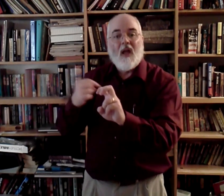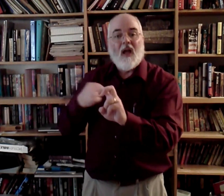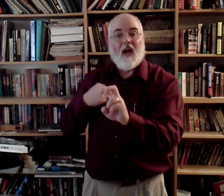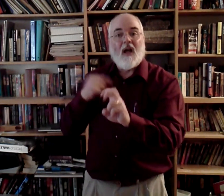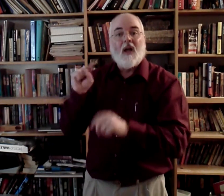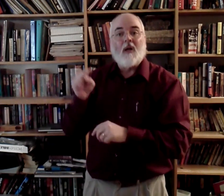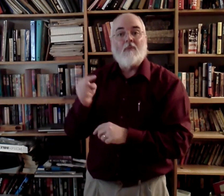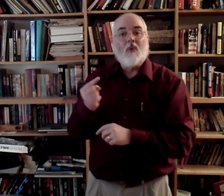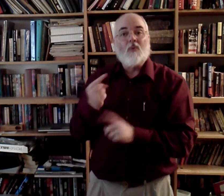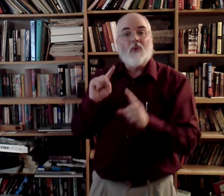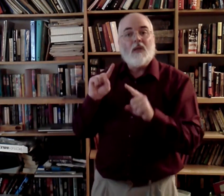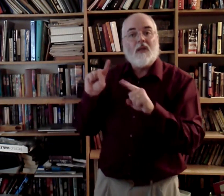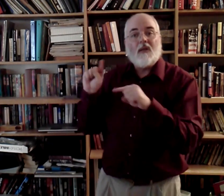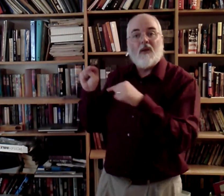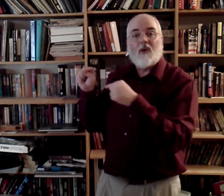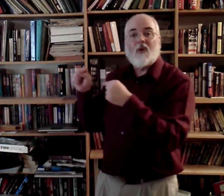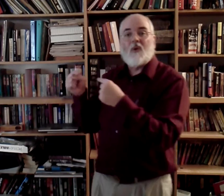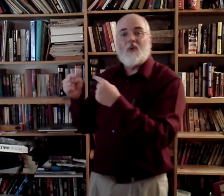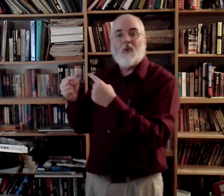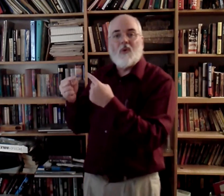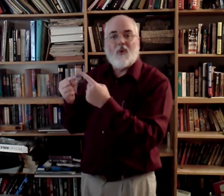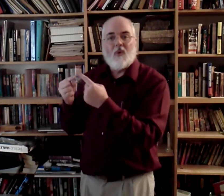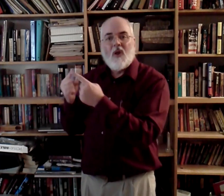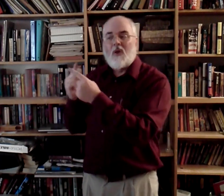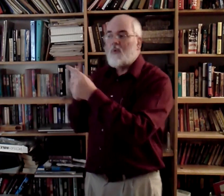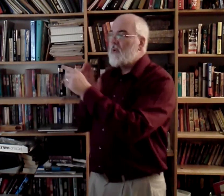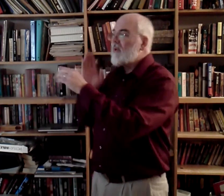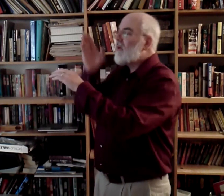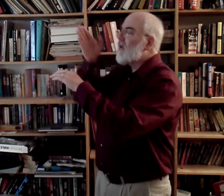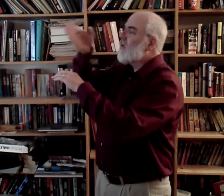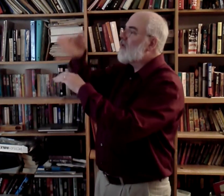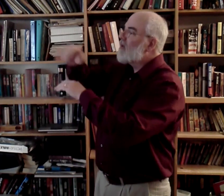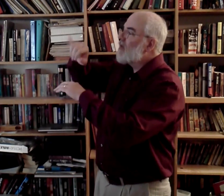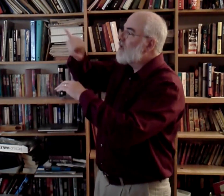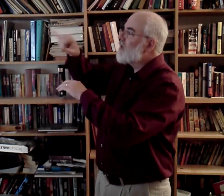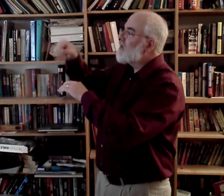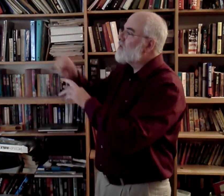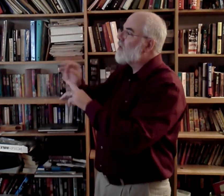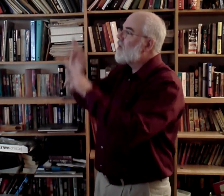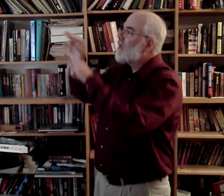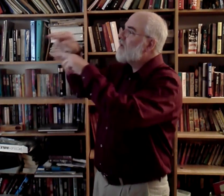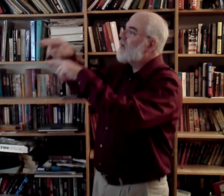I'm only going over Jordan.